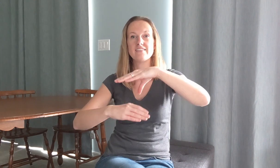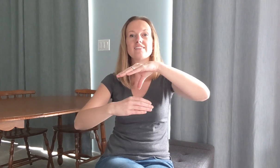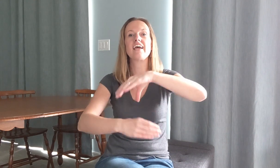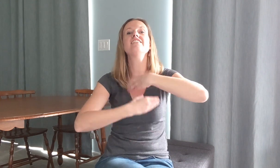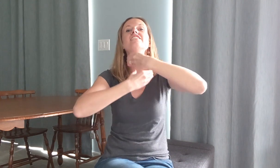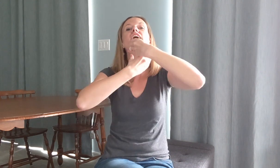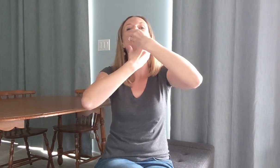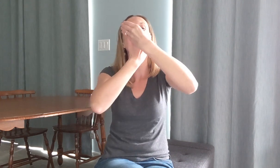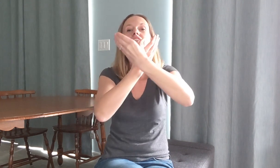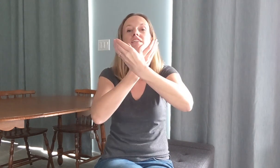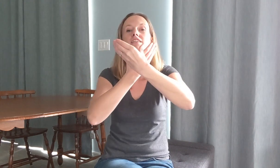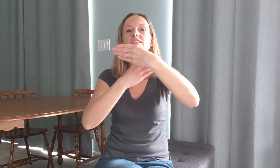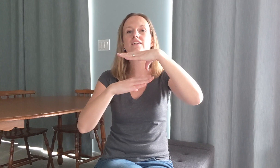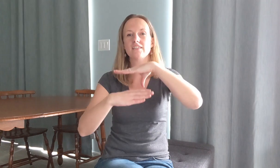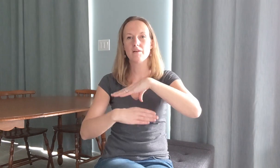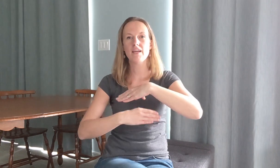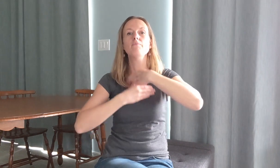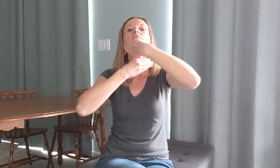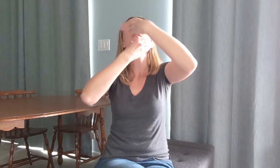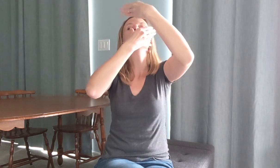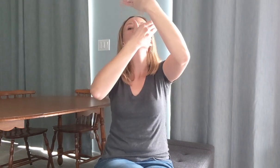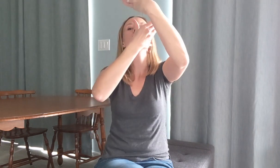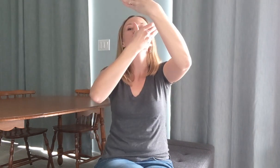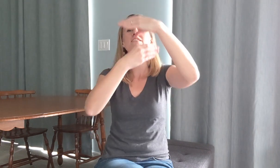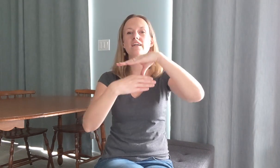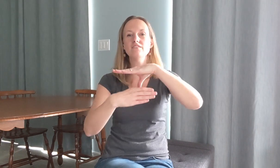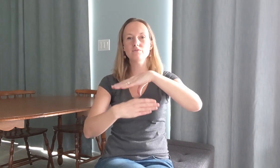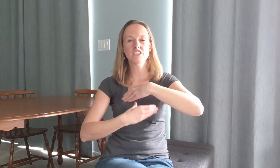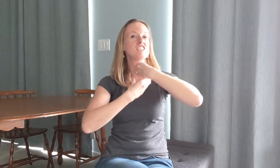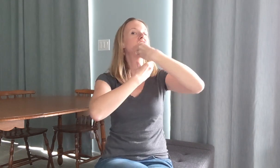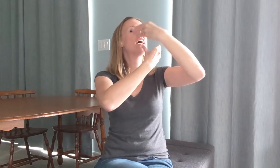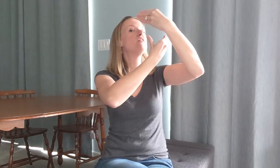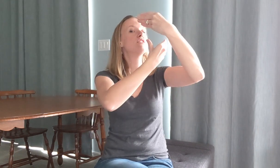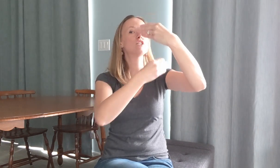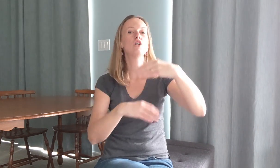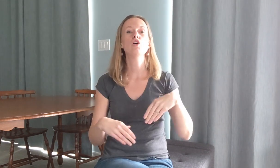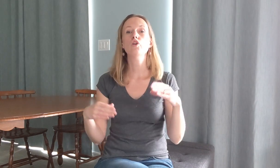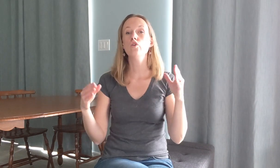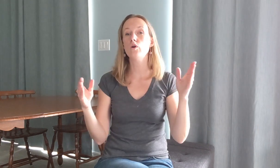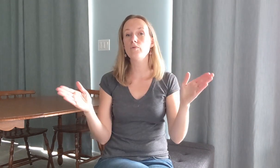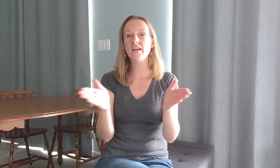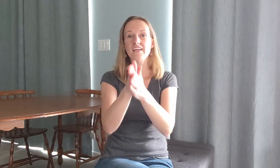okay shout coming up through your vocal cords and out will shout your praise